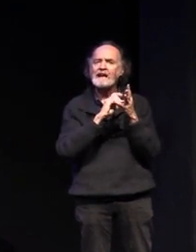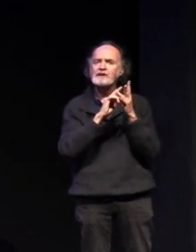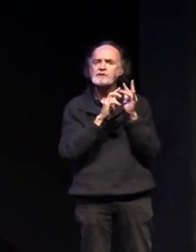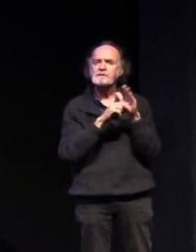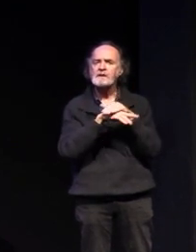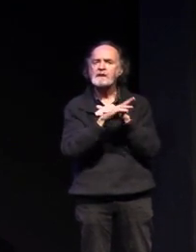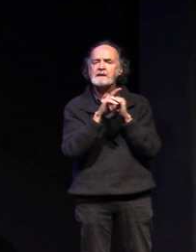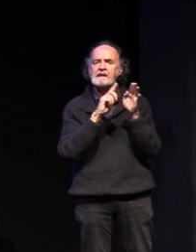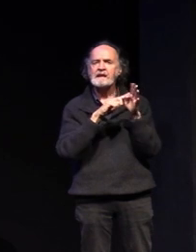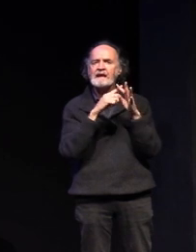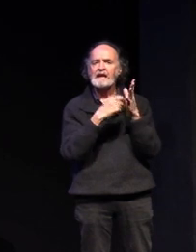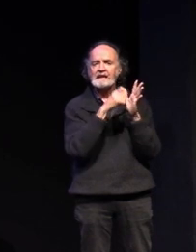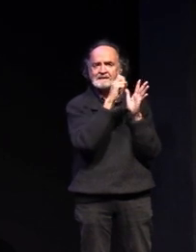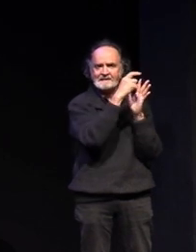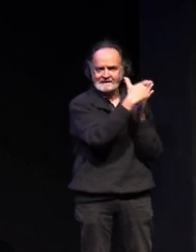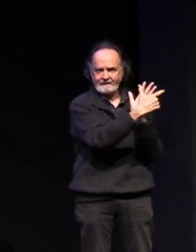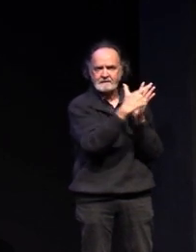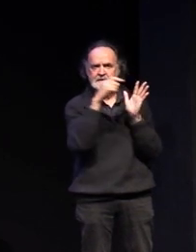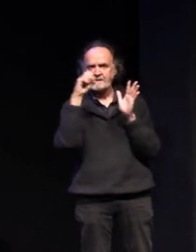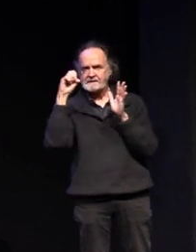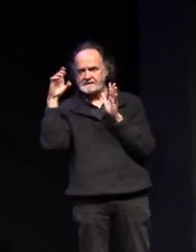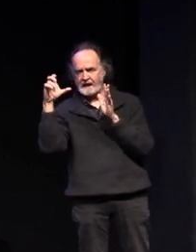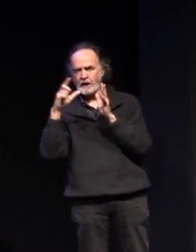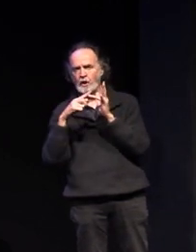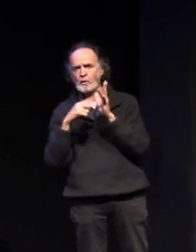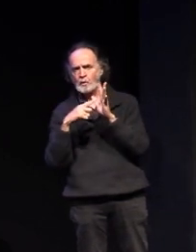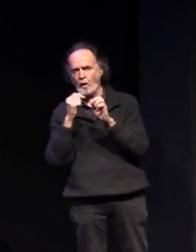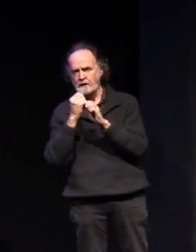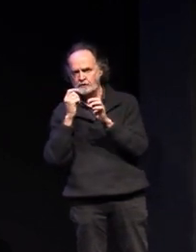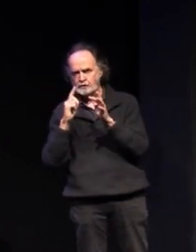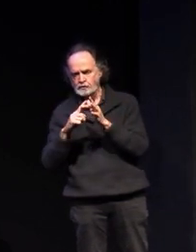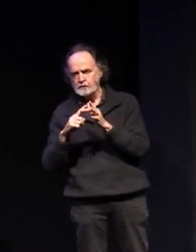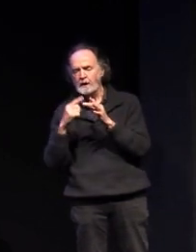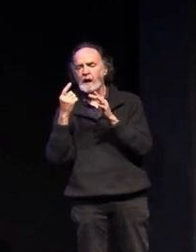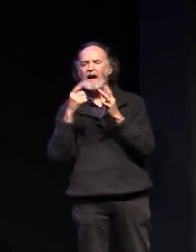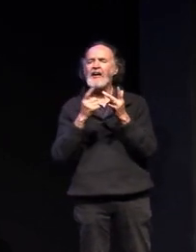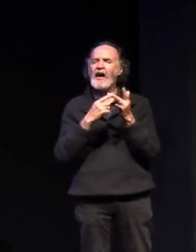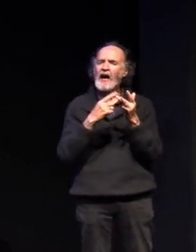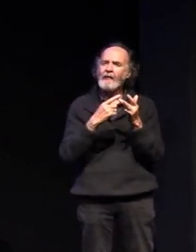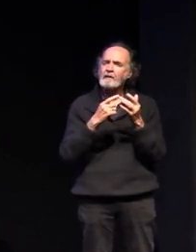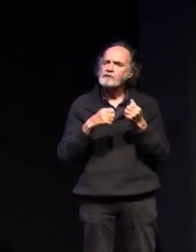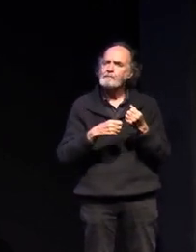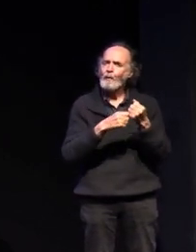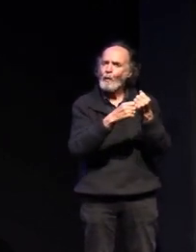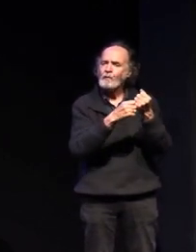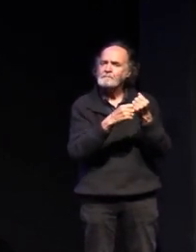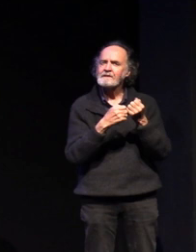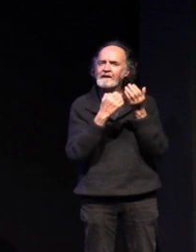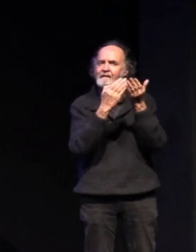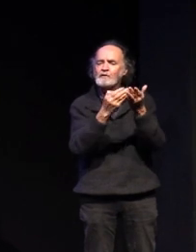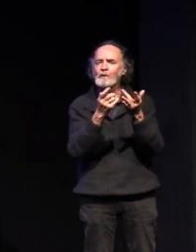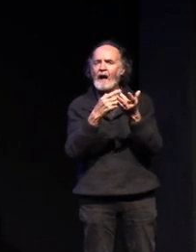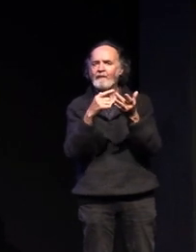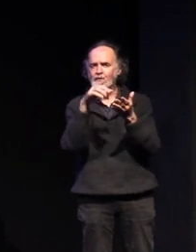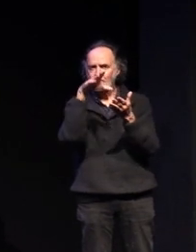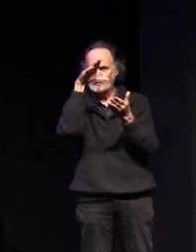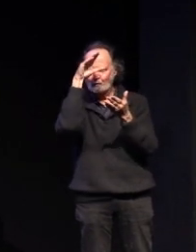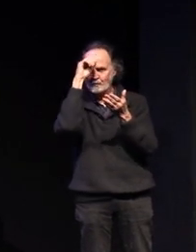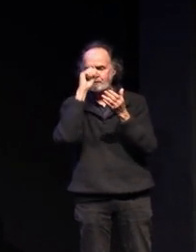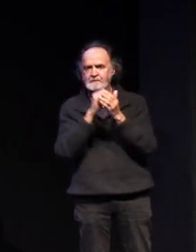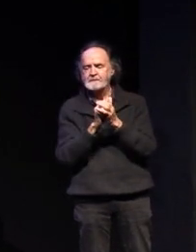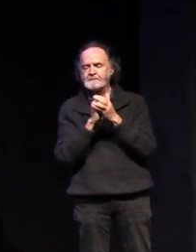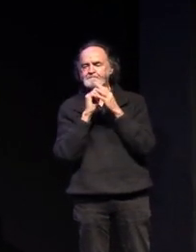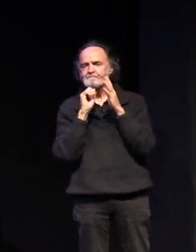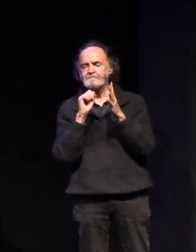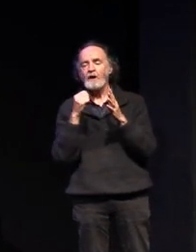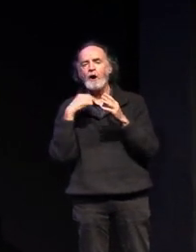and other opportunities that we provide to to families and students coming from other schools I usually take this